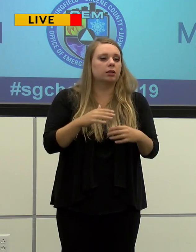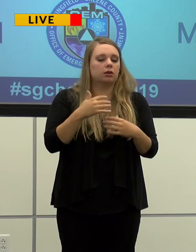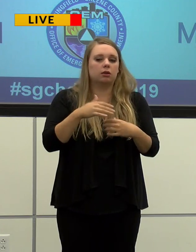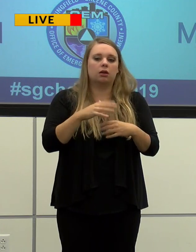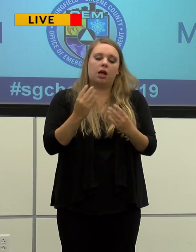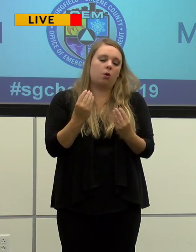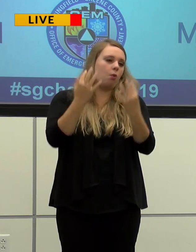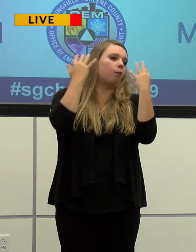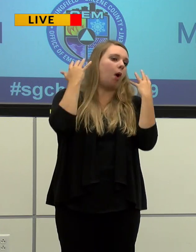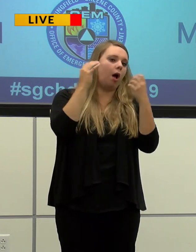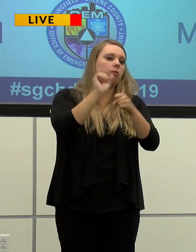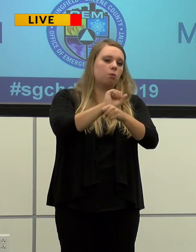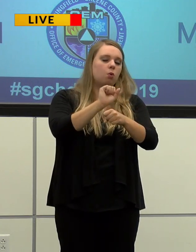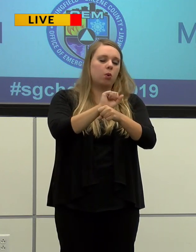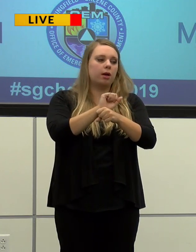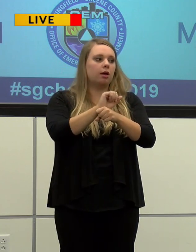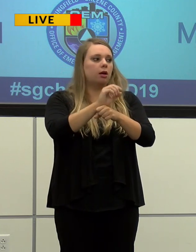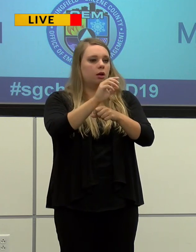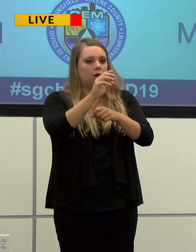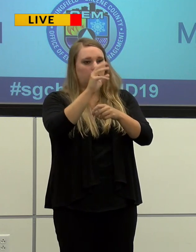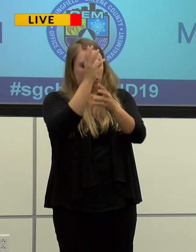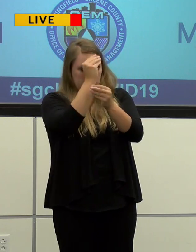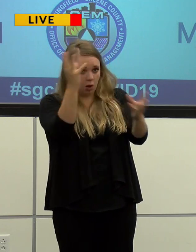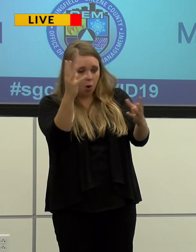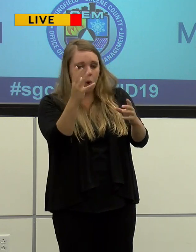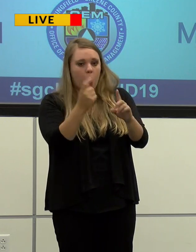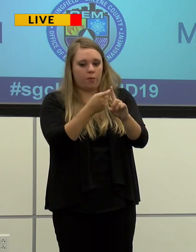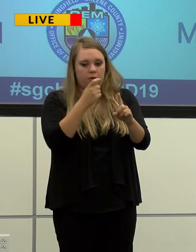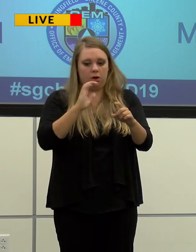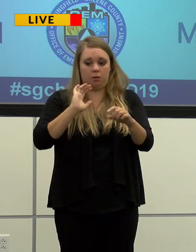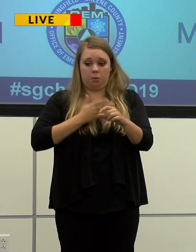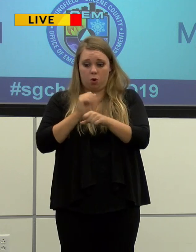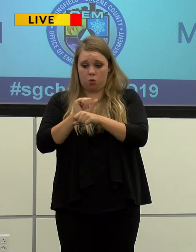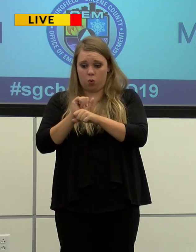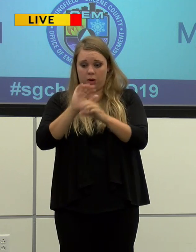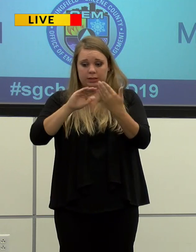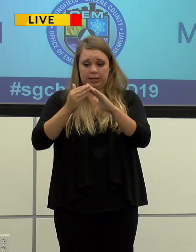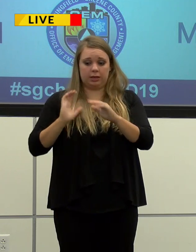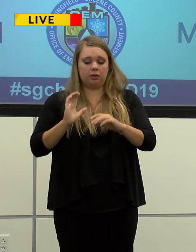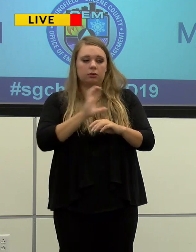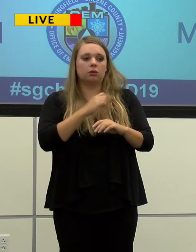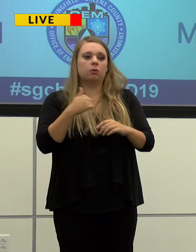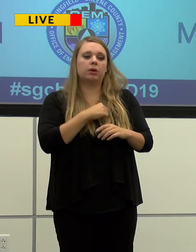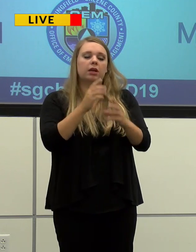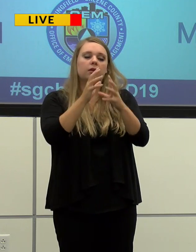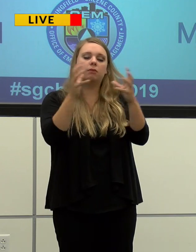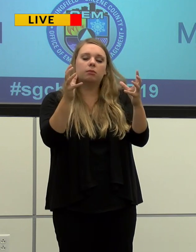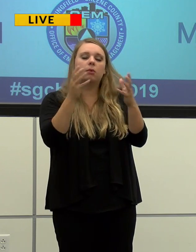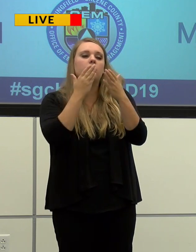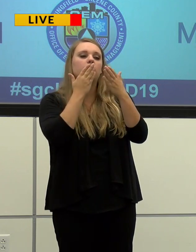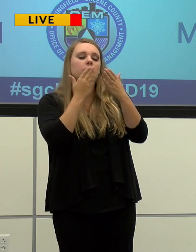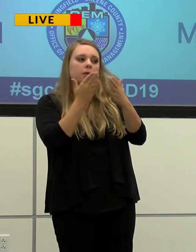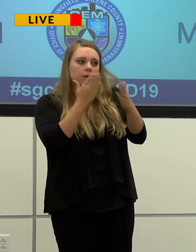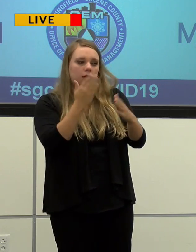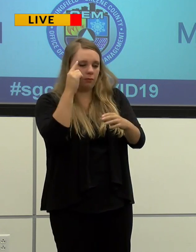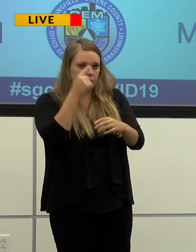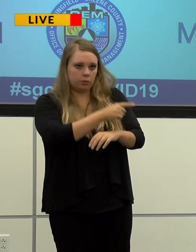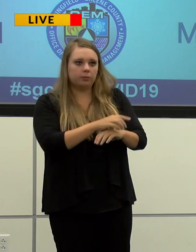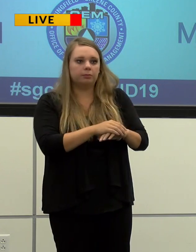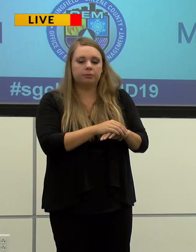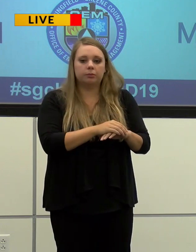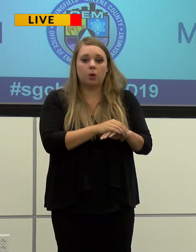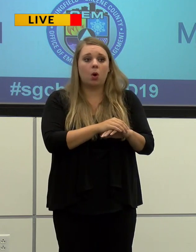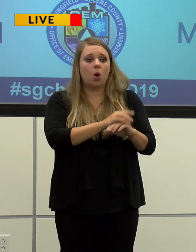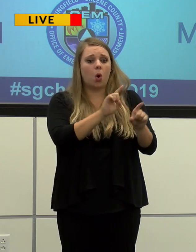at times. And I want you to know on behalf of my colleagues on City Council how much we deeply appreciate it. And thank you too for